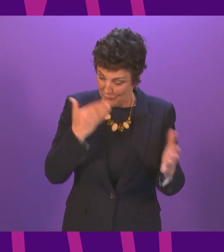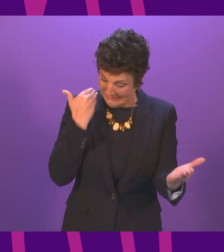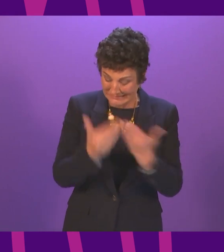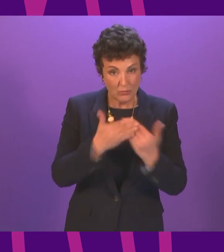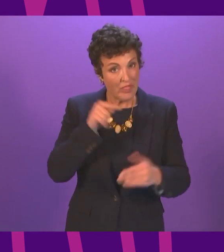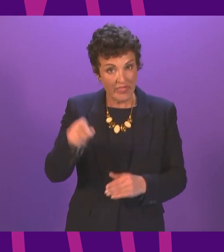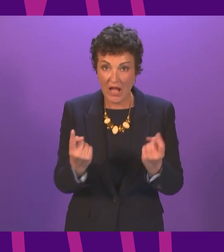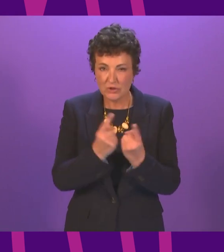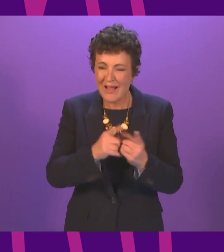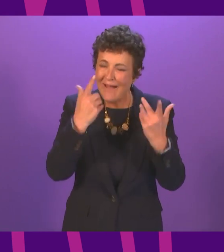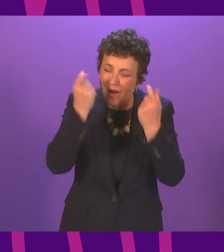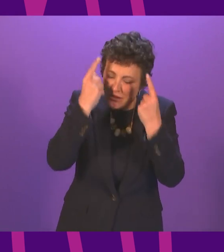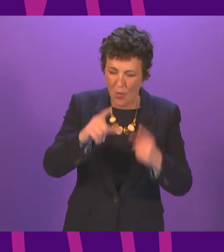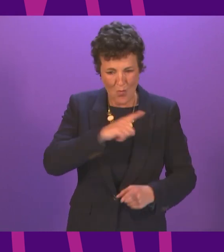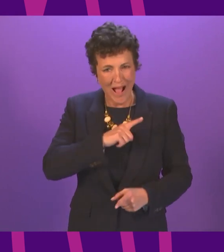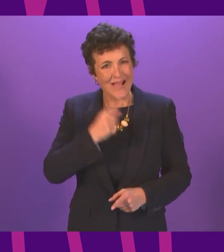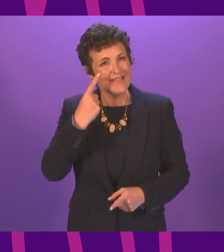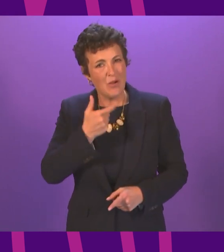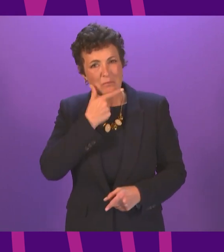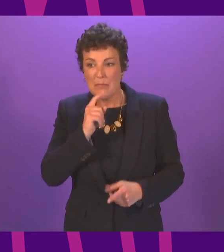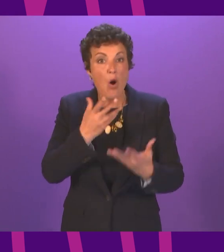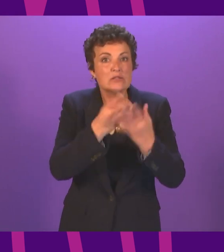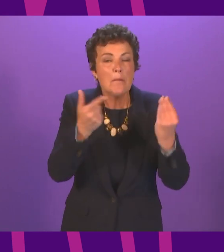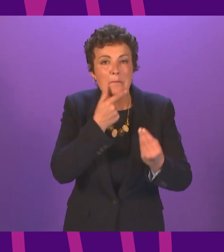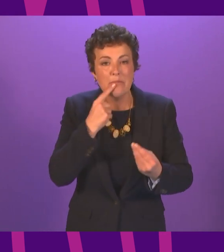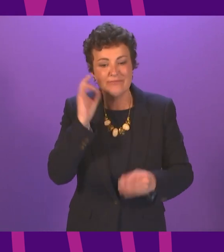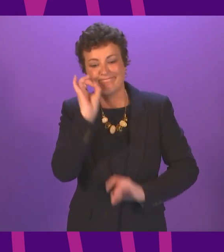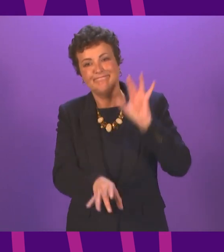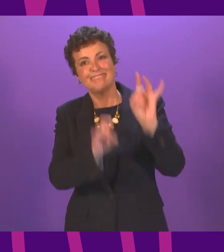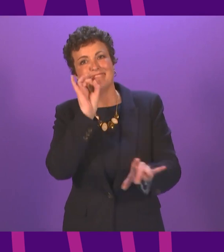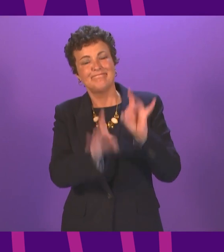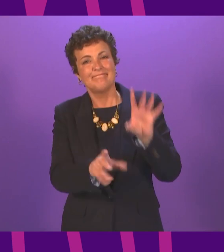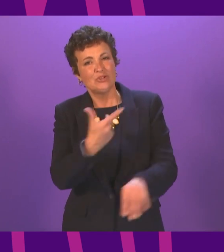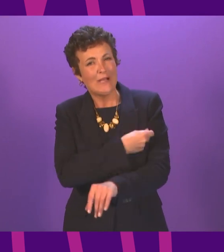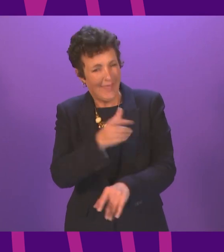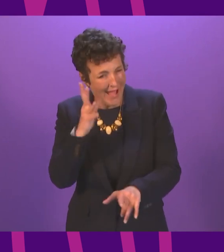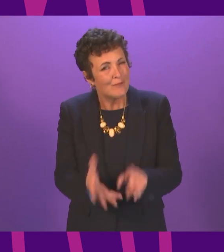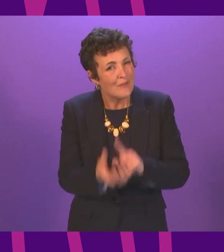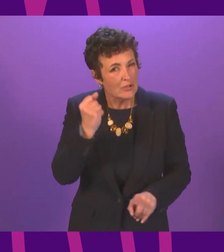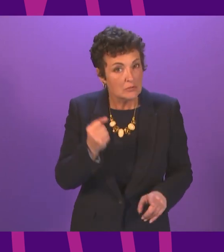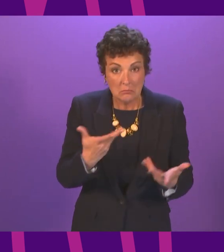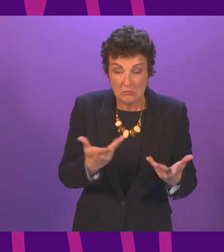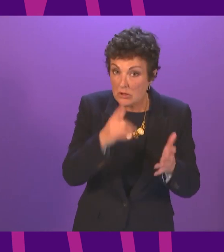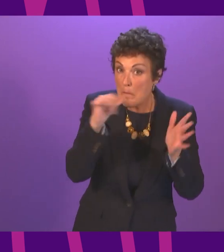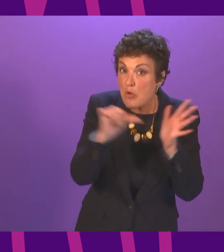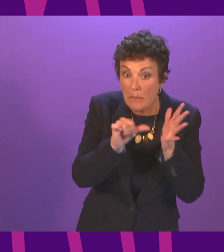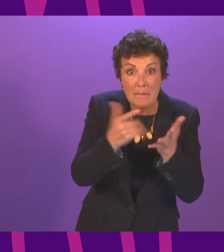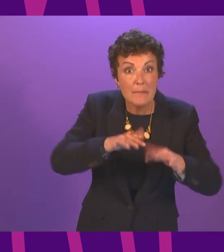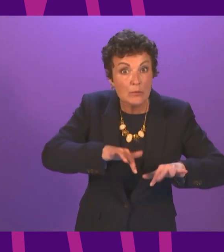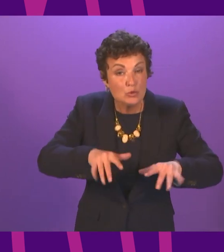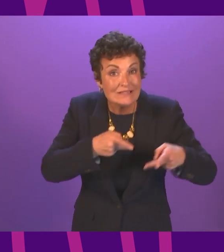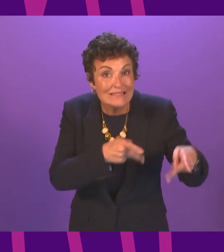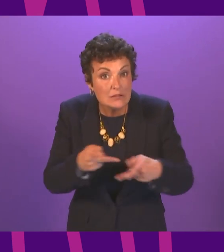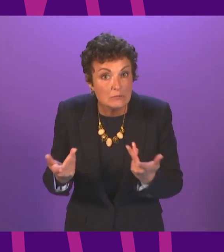and understands the reasons why people are not turning up for appointments. Is there a problem with the computer systems?